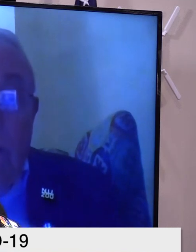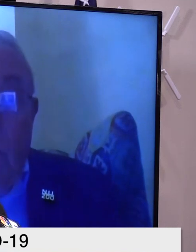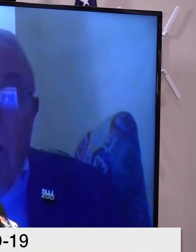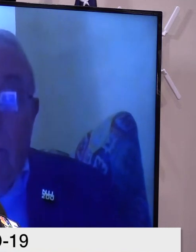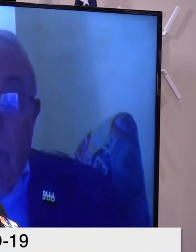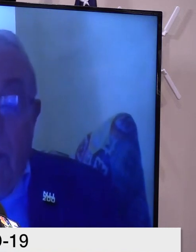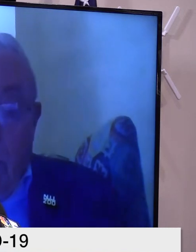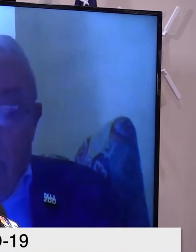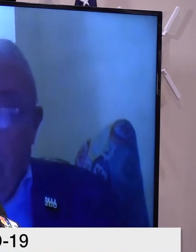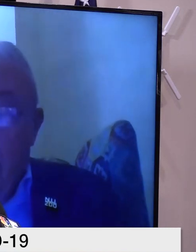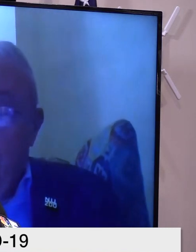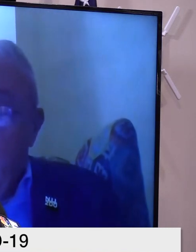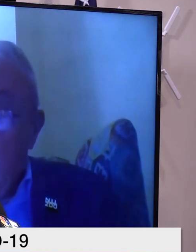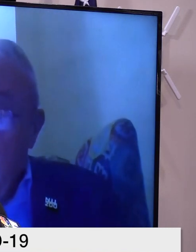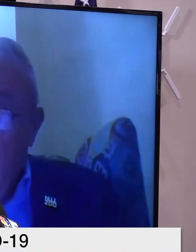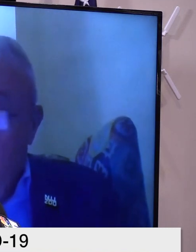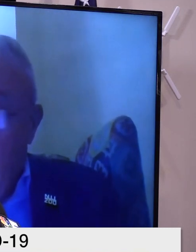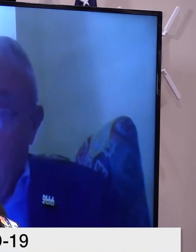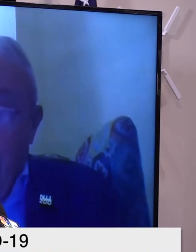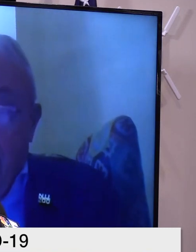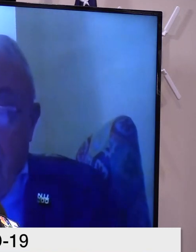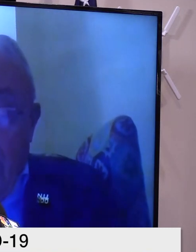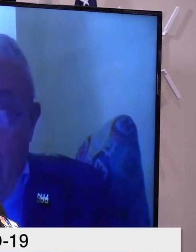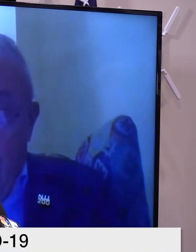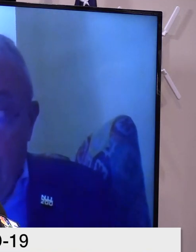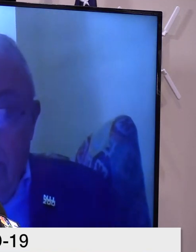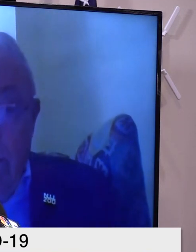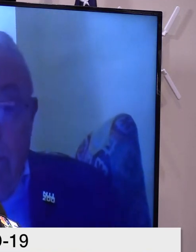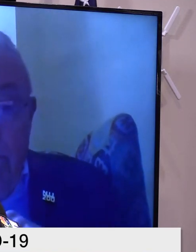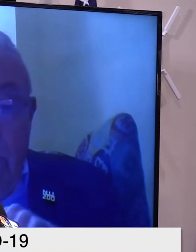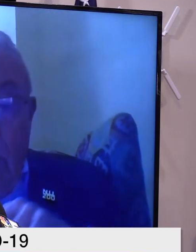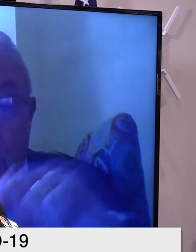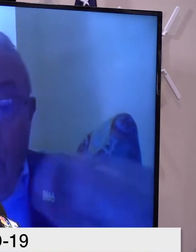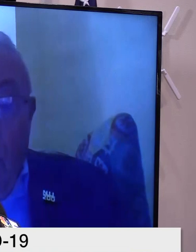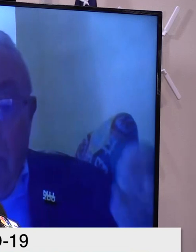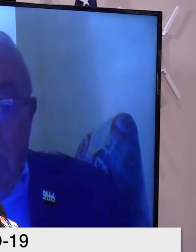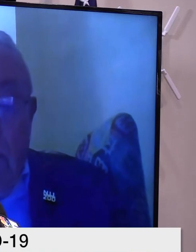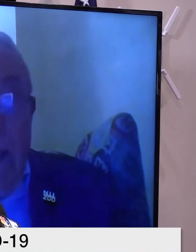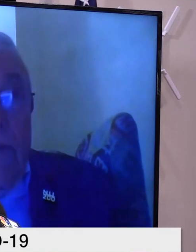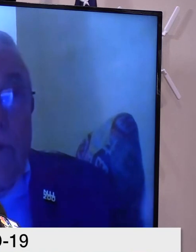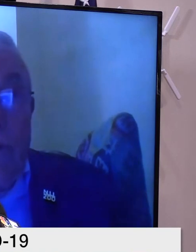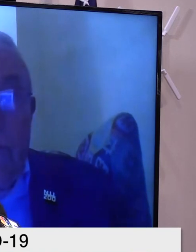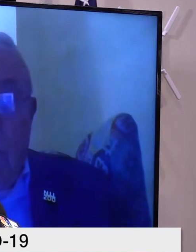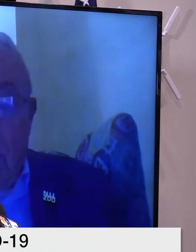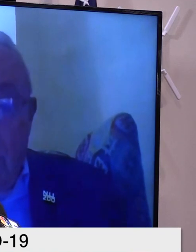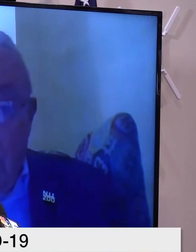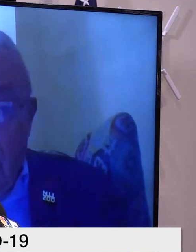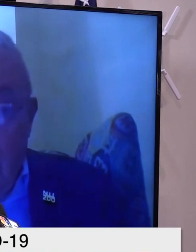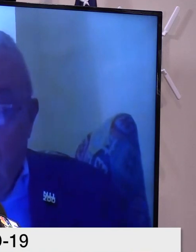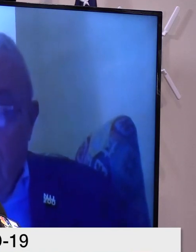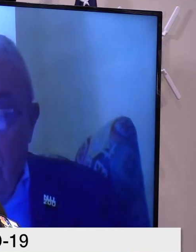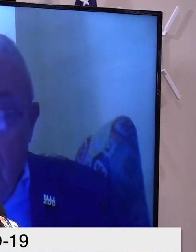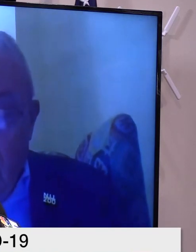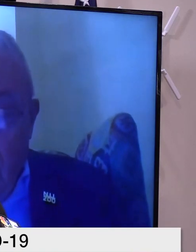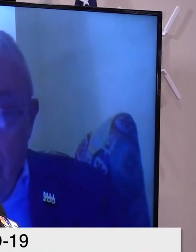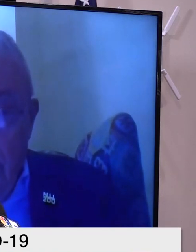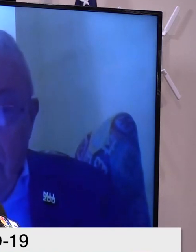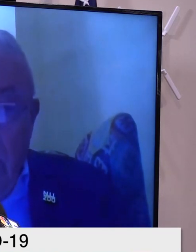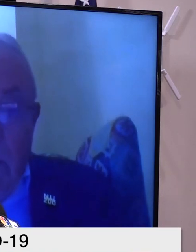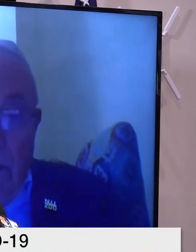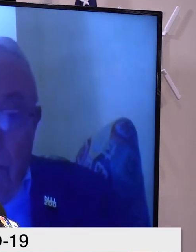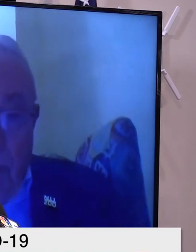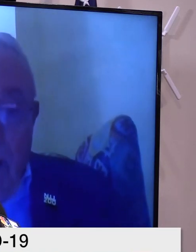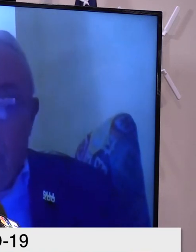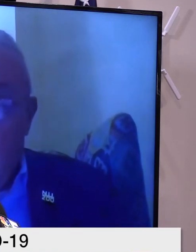They really want to be here. The freshmen that we have today know what it's like to lose their senior year of high